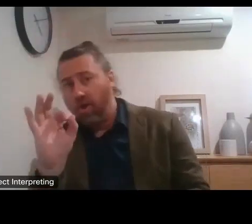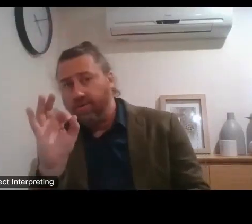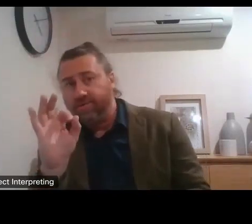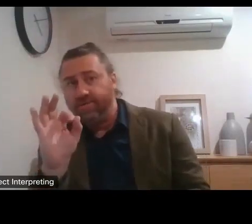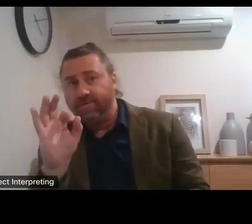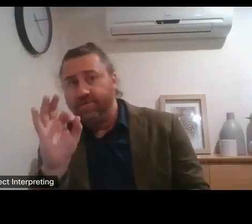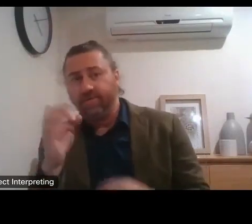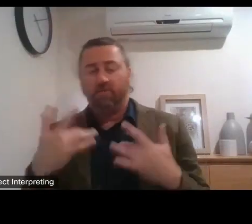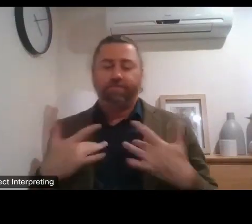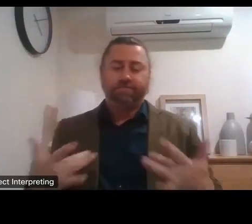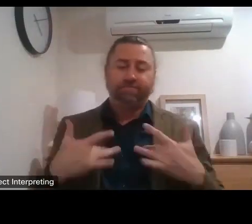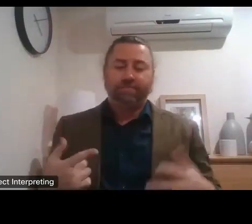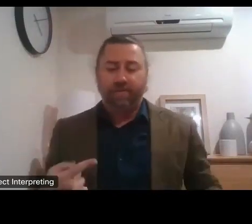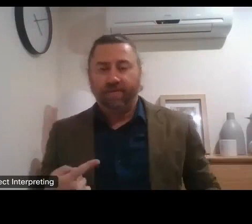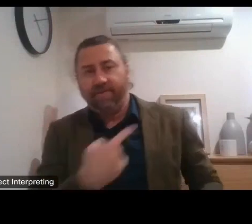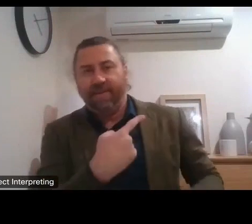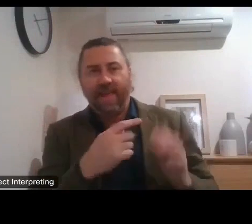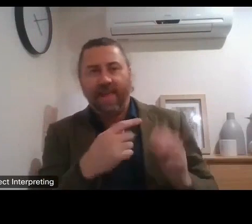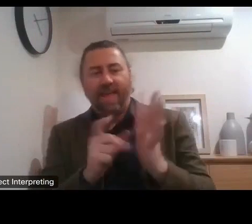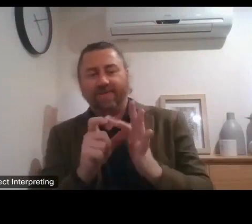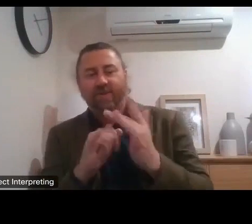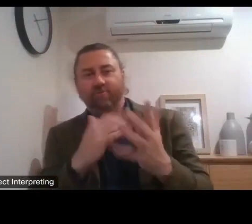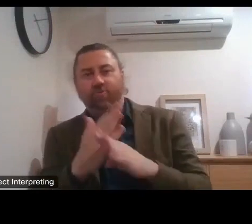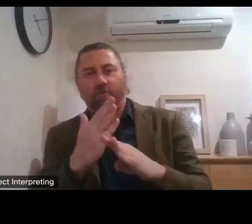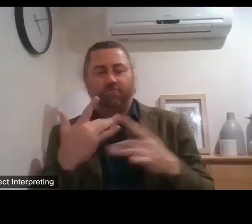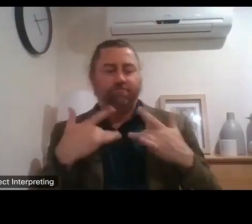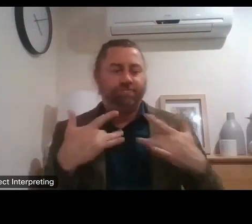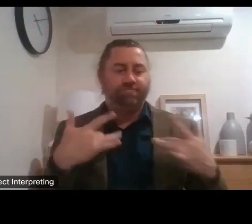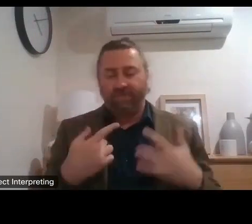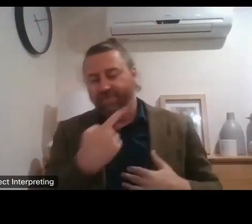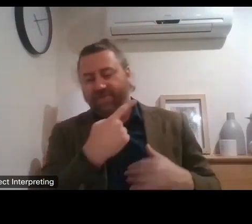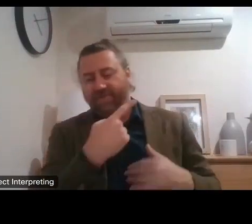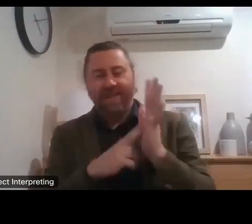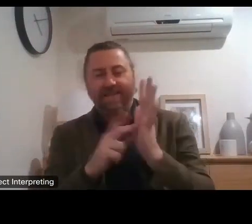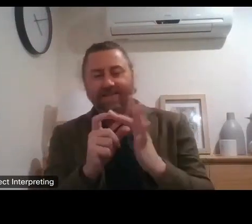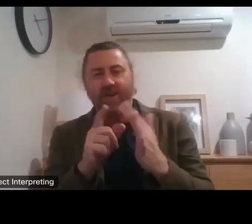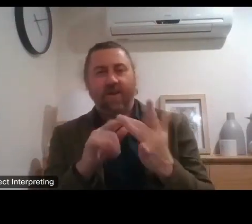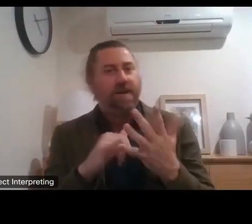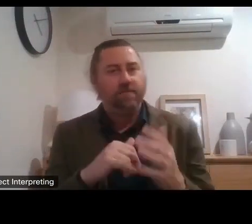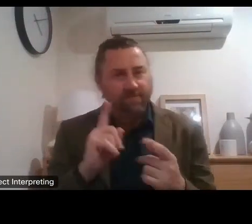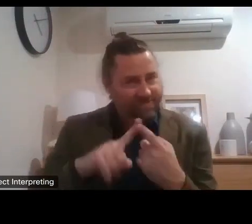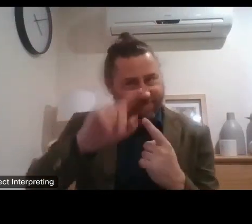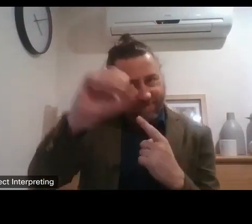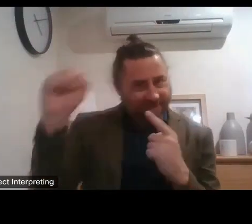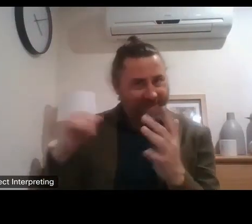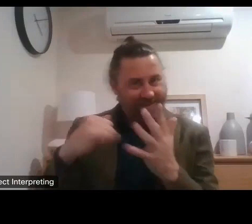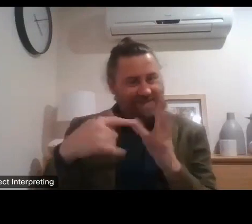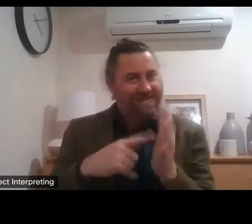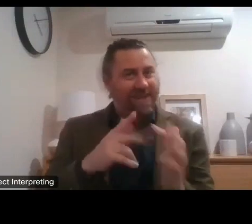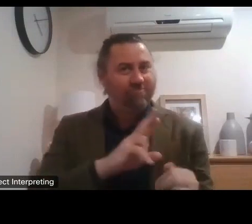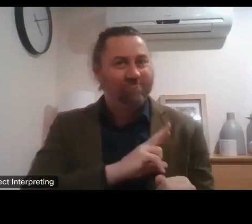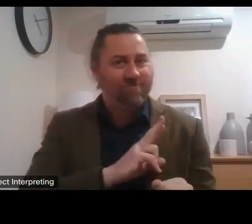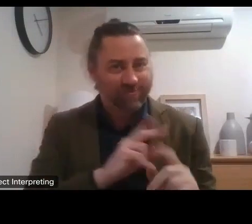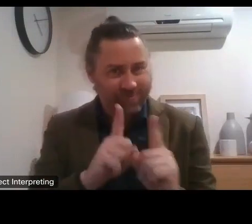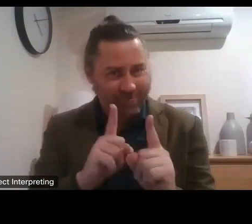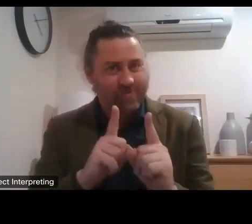responsibilities to a national disability strategy and to services outside the ndis so they're involved in all of this